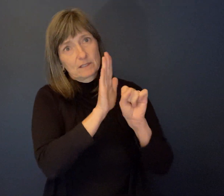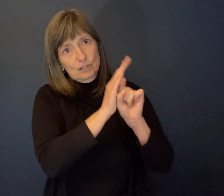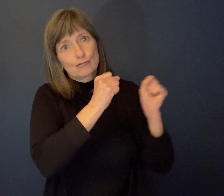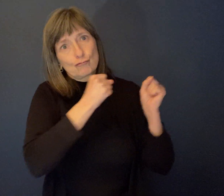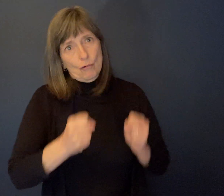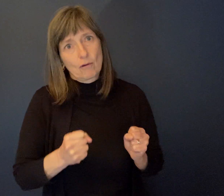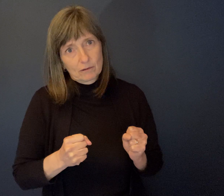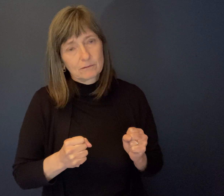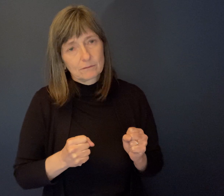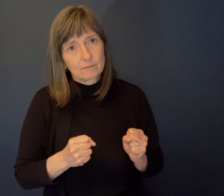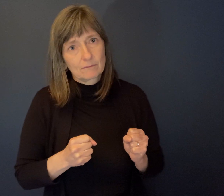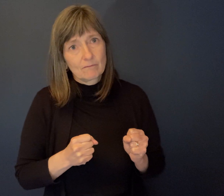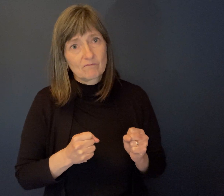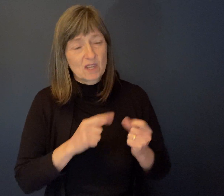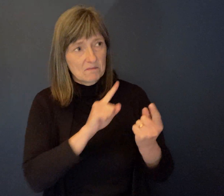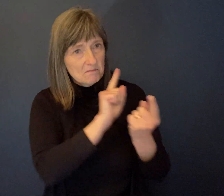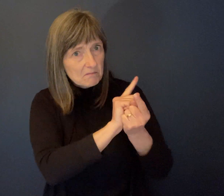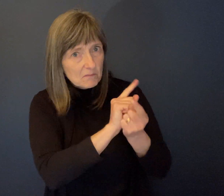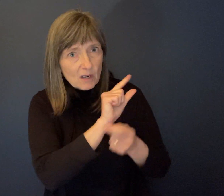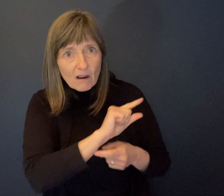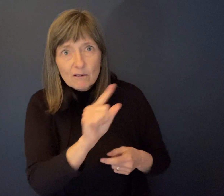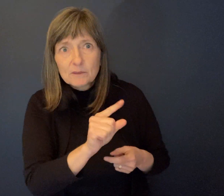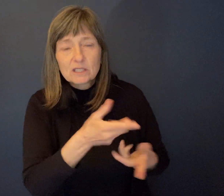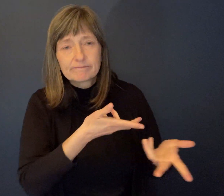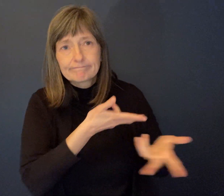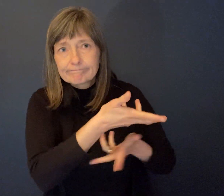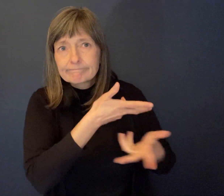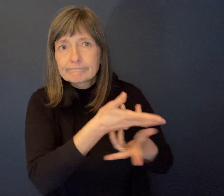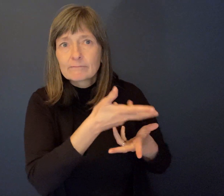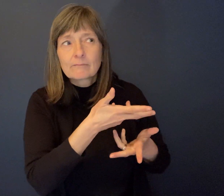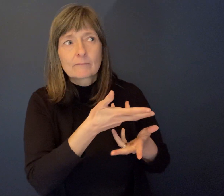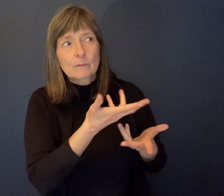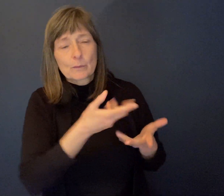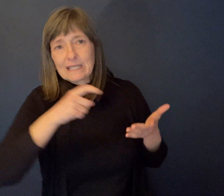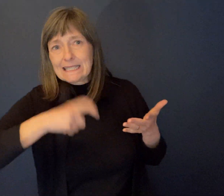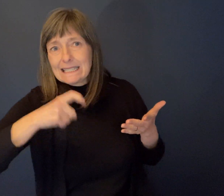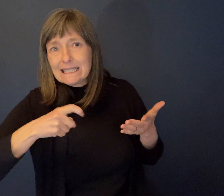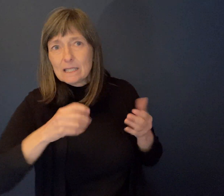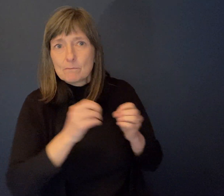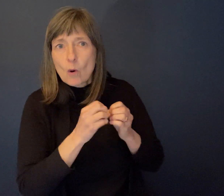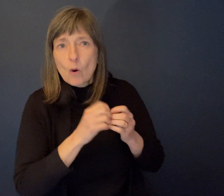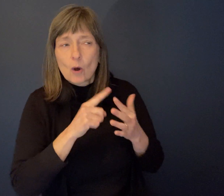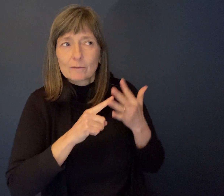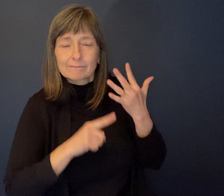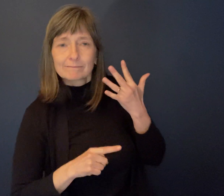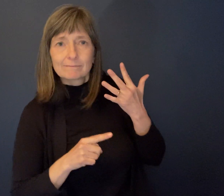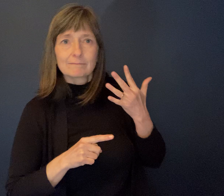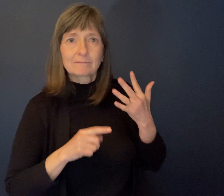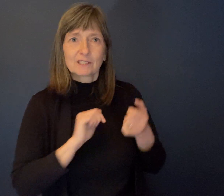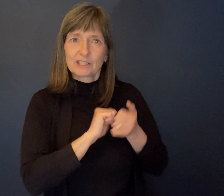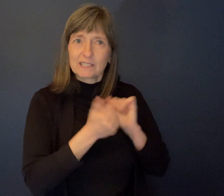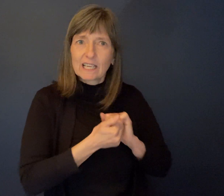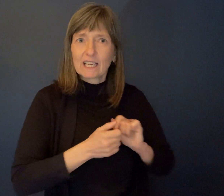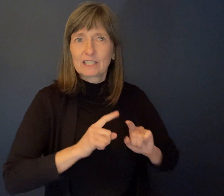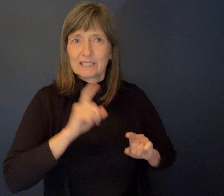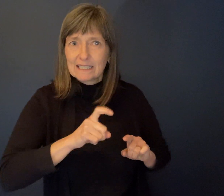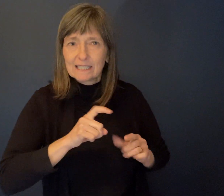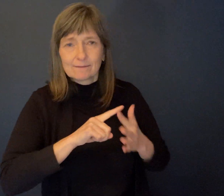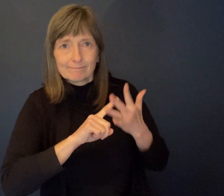met with government. It talked to government in terms of what is needed, what needs to change to ensure that people have greater access